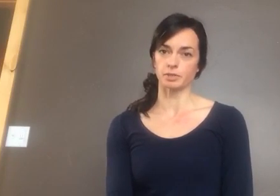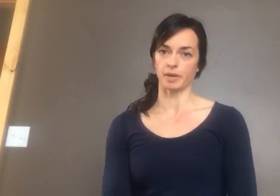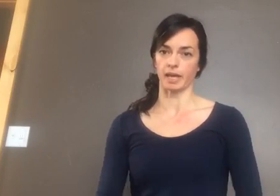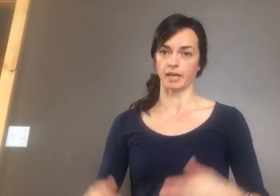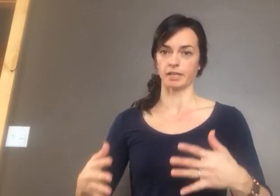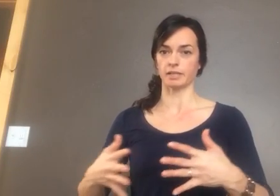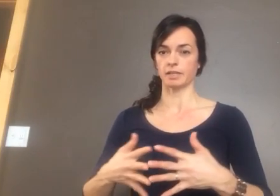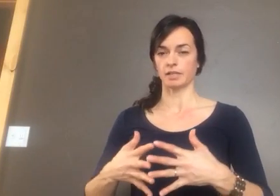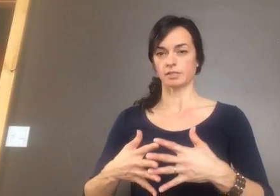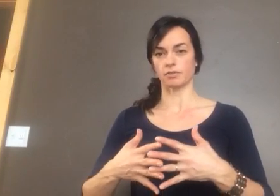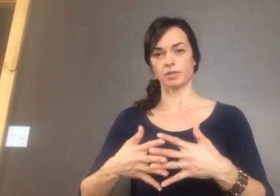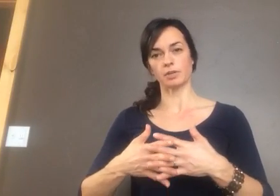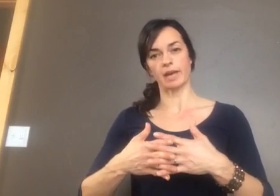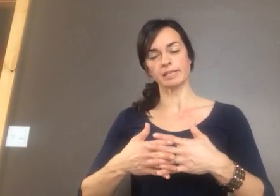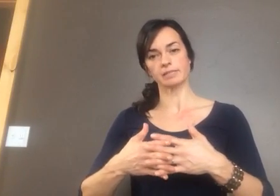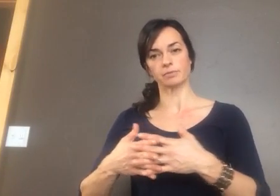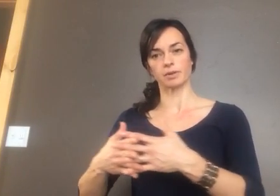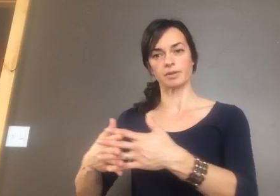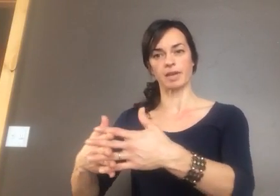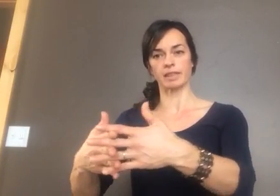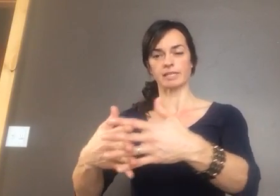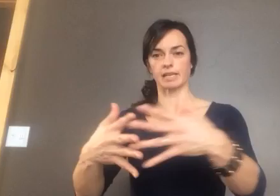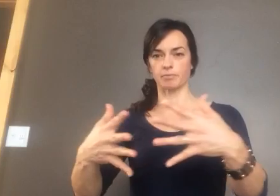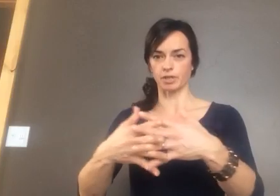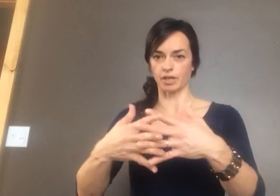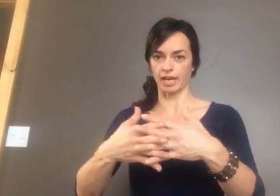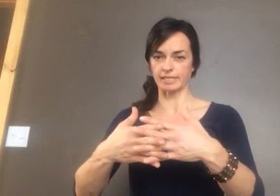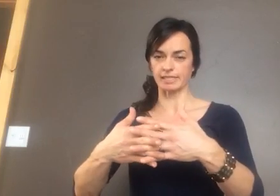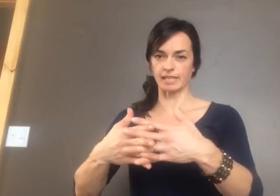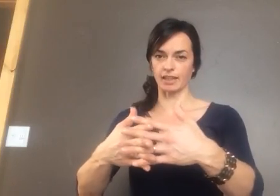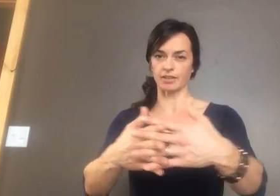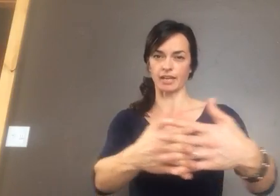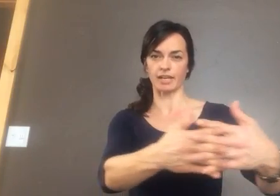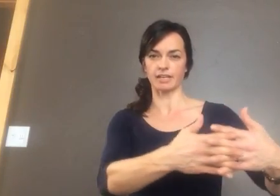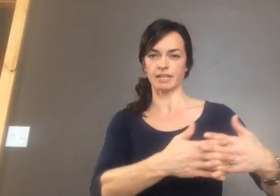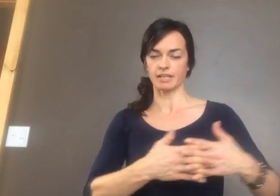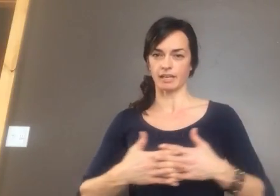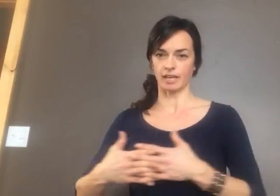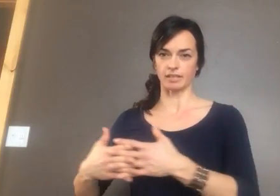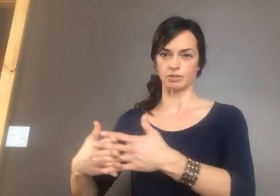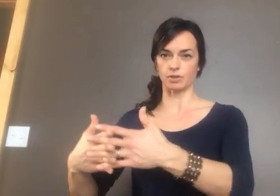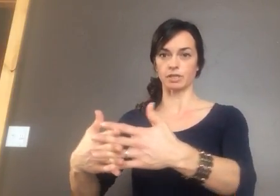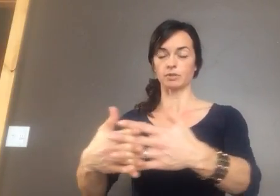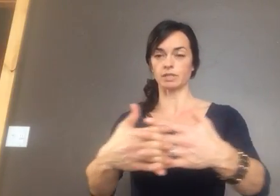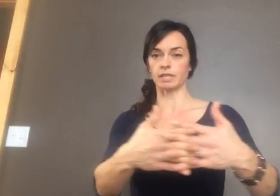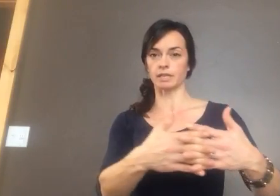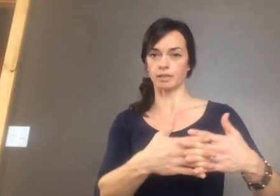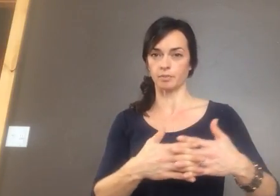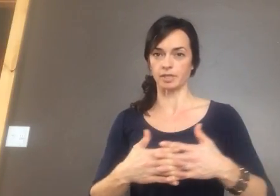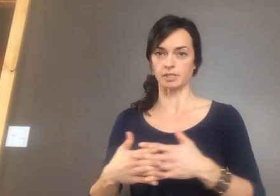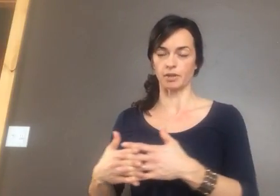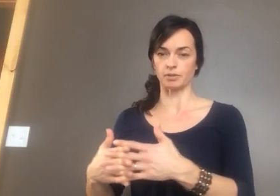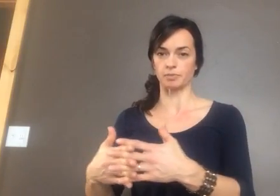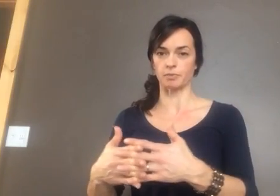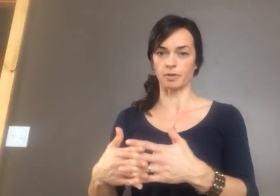Japan. So for U.S. we're going to make that sign putting our hands together again and showing unity amongst all those people.